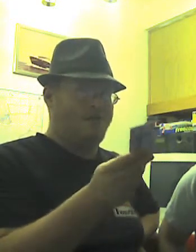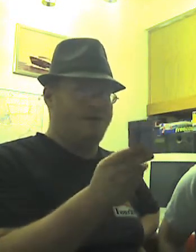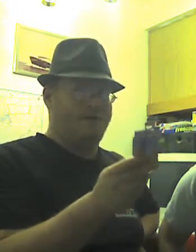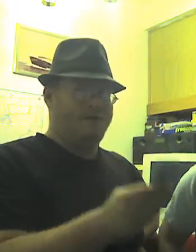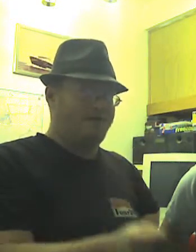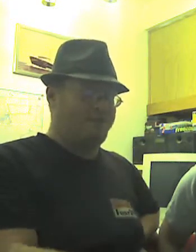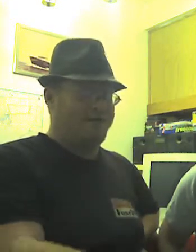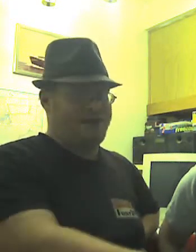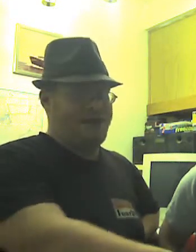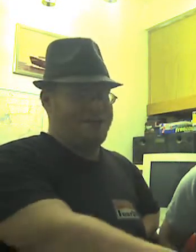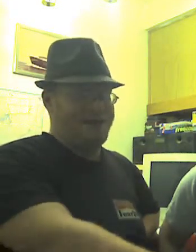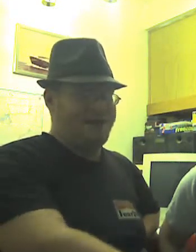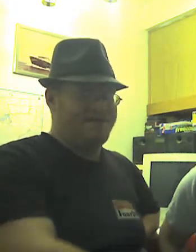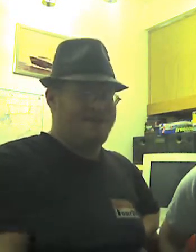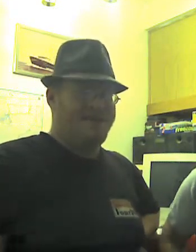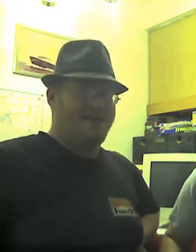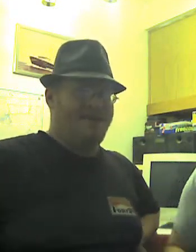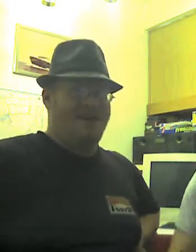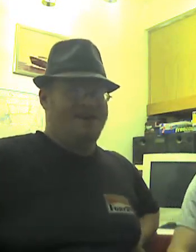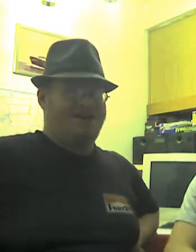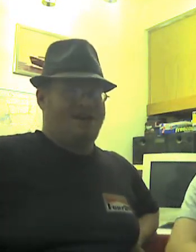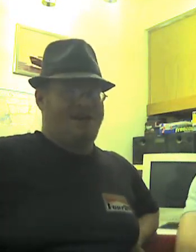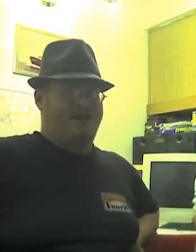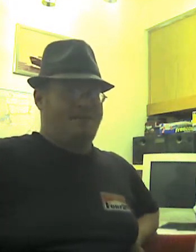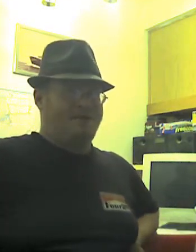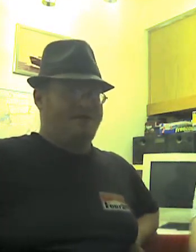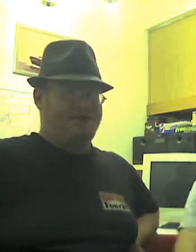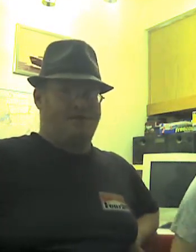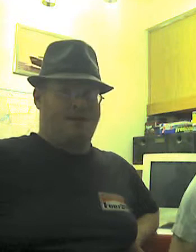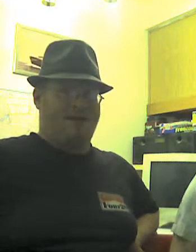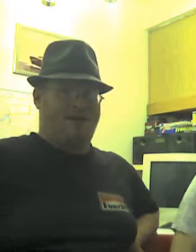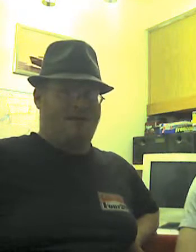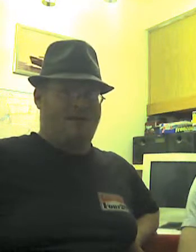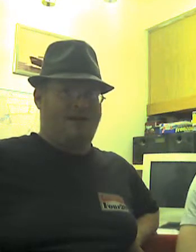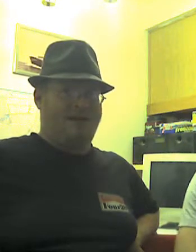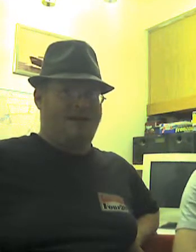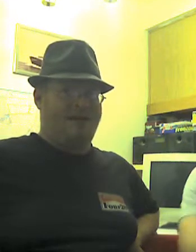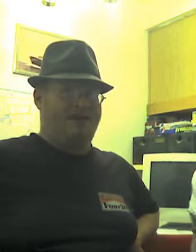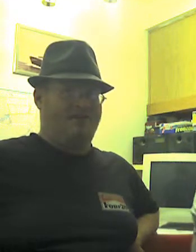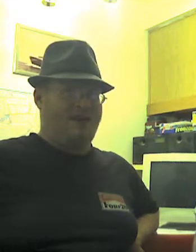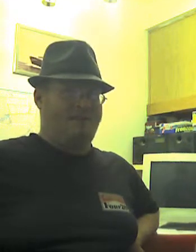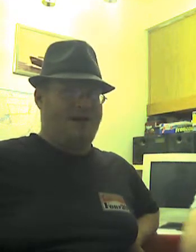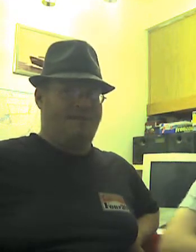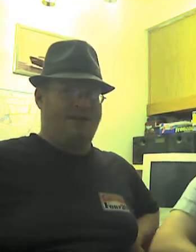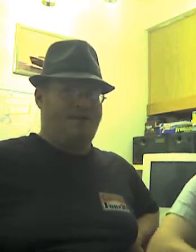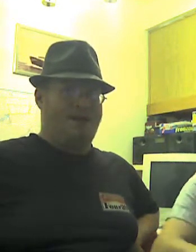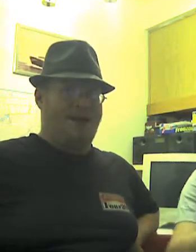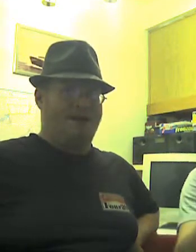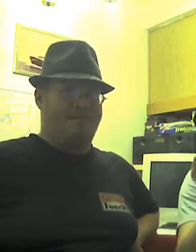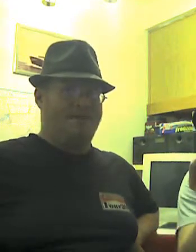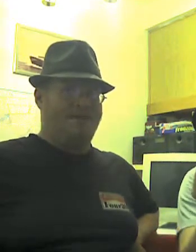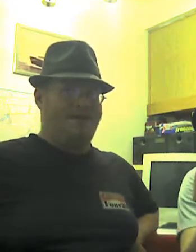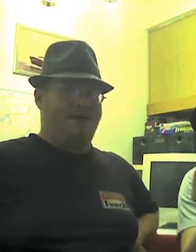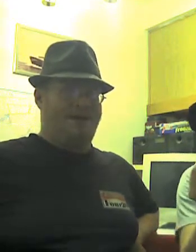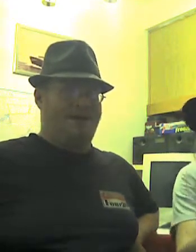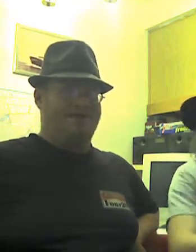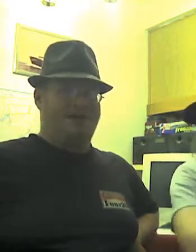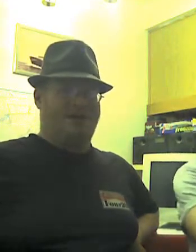order books from other libraries, and she can get the books that she wanted to read and try them out without buying them. And then, if she